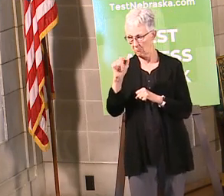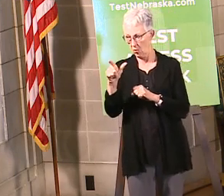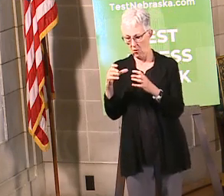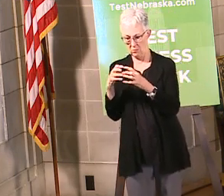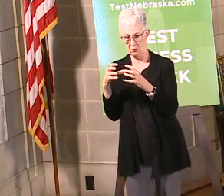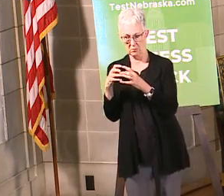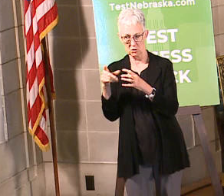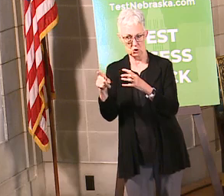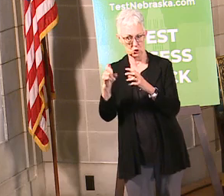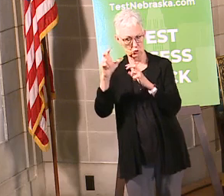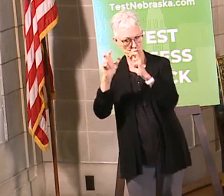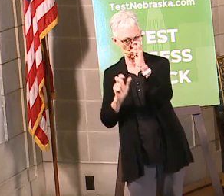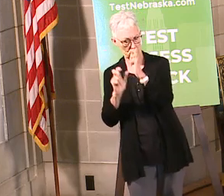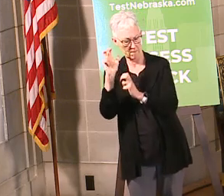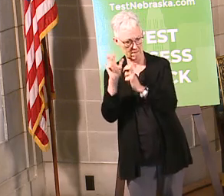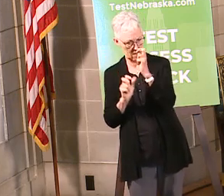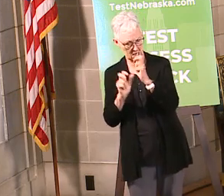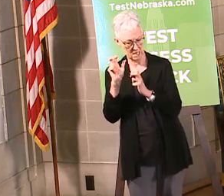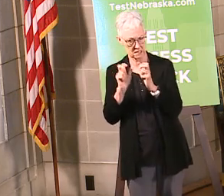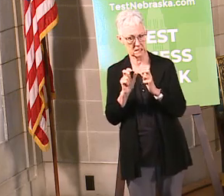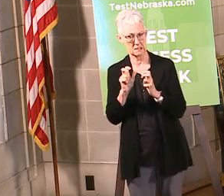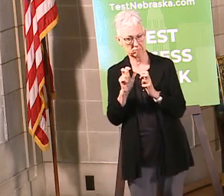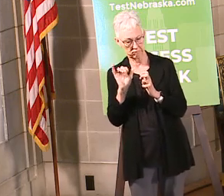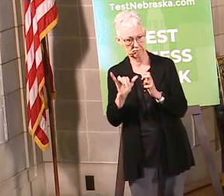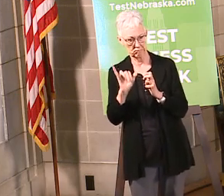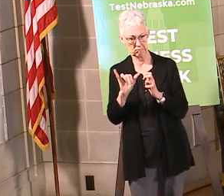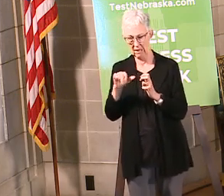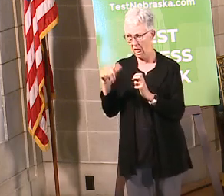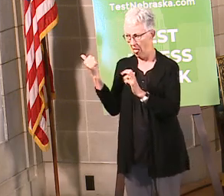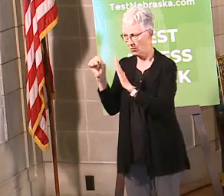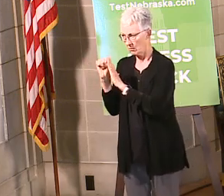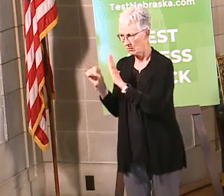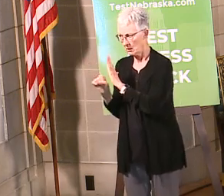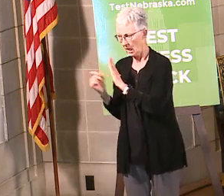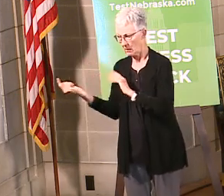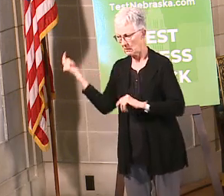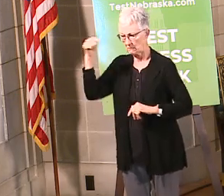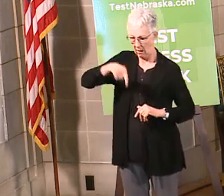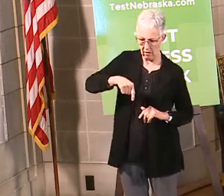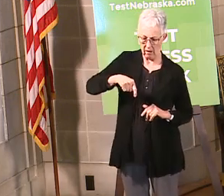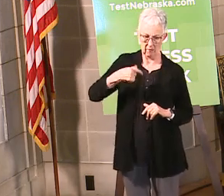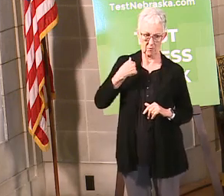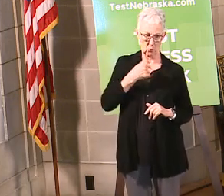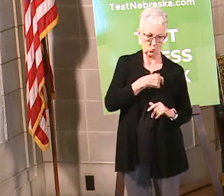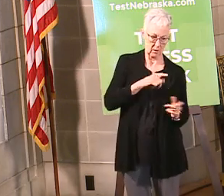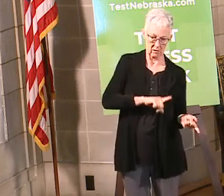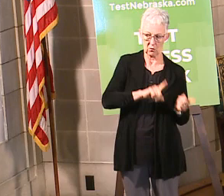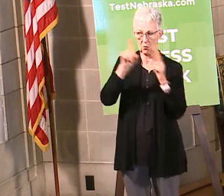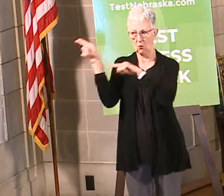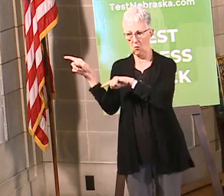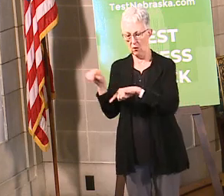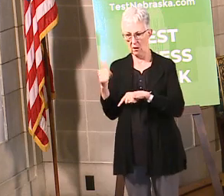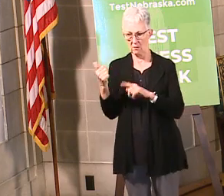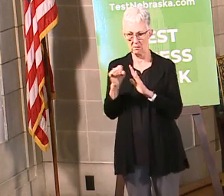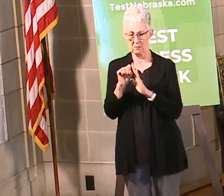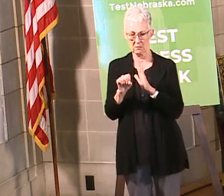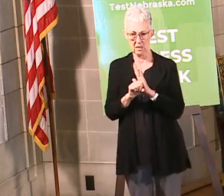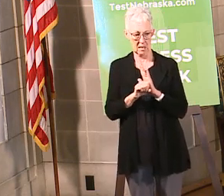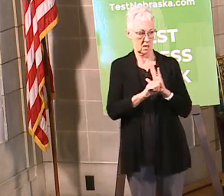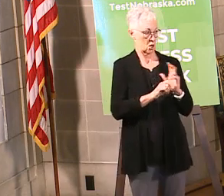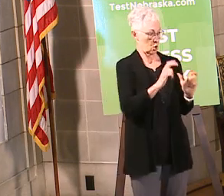states about Nebraskans going to other states to play tournaments? And I would say that, you with regard to the tournaments that going on here,